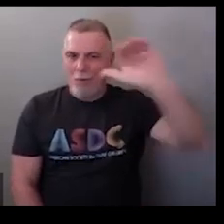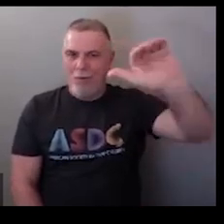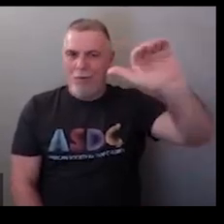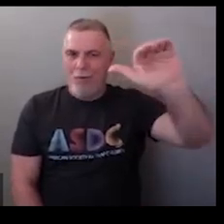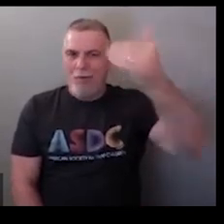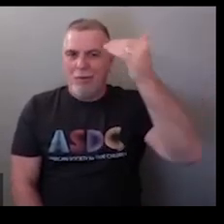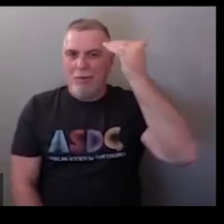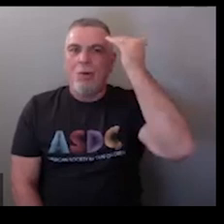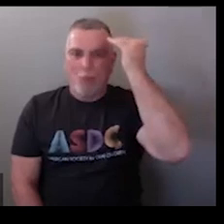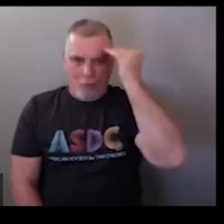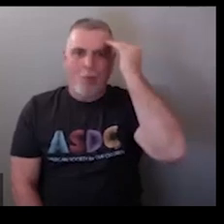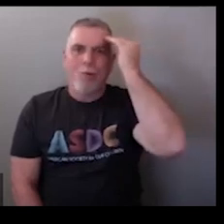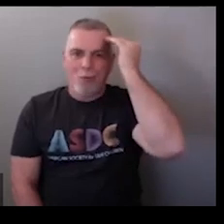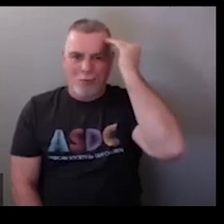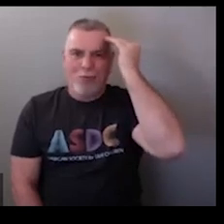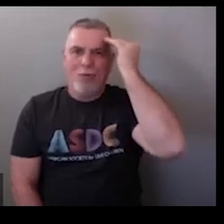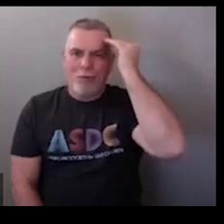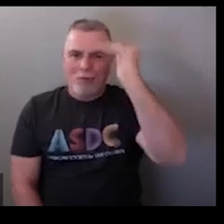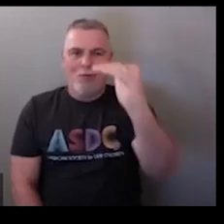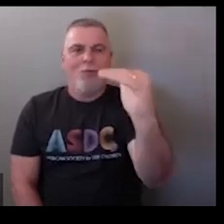this means I know bent